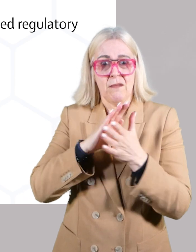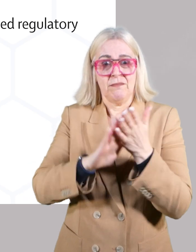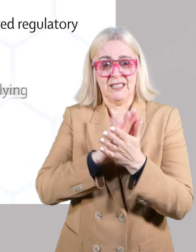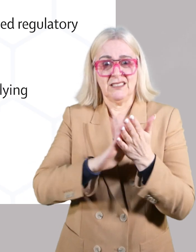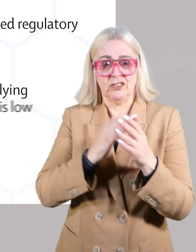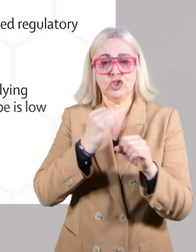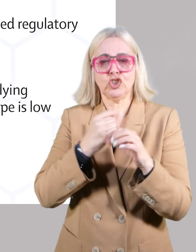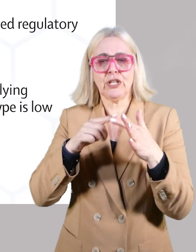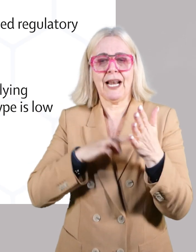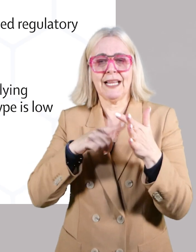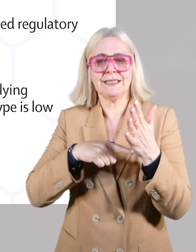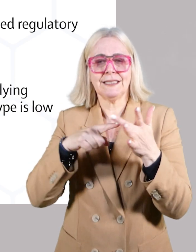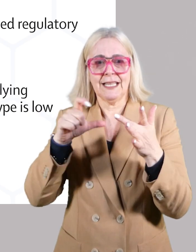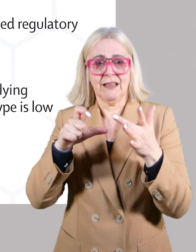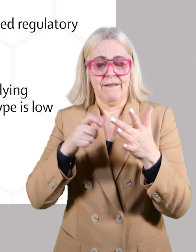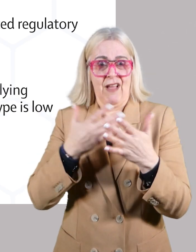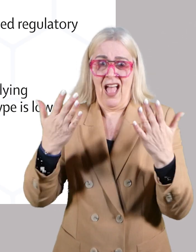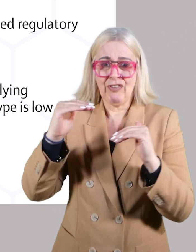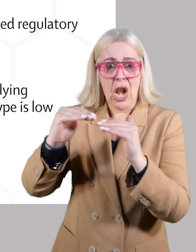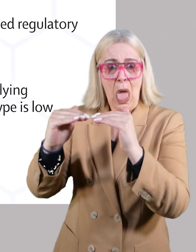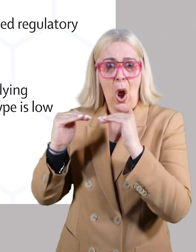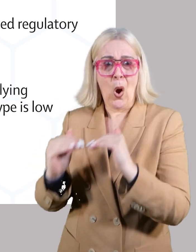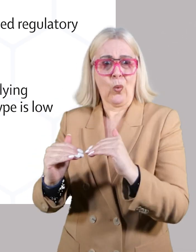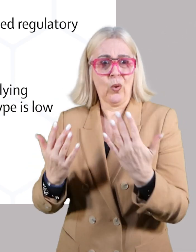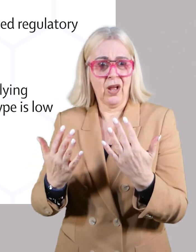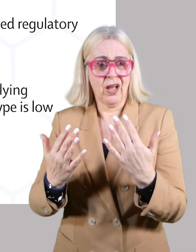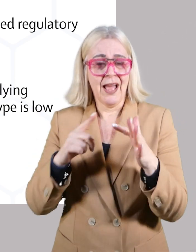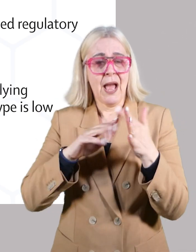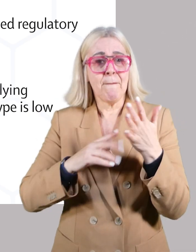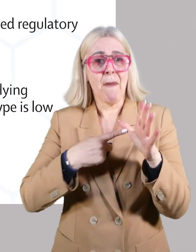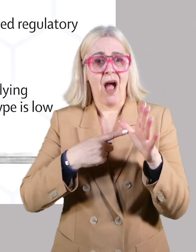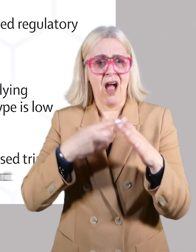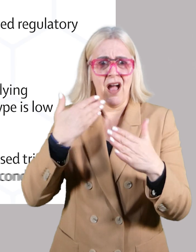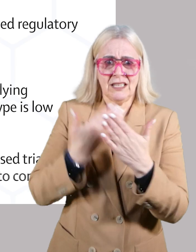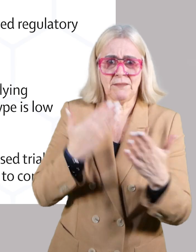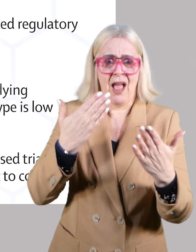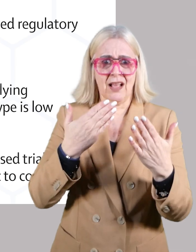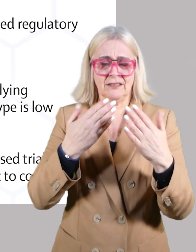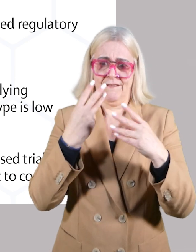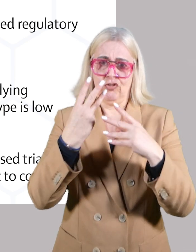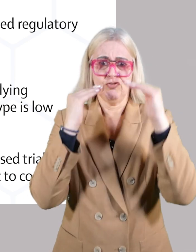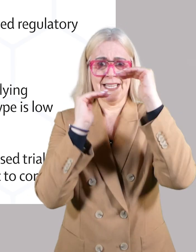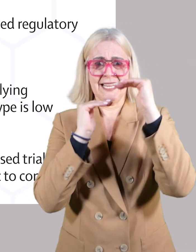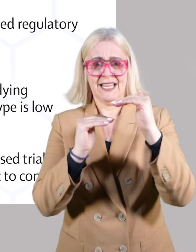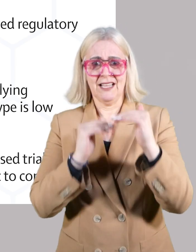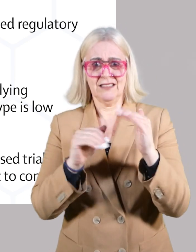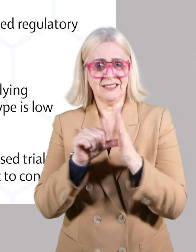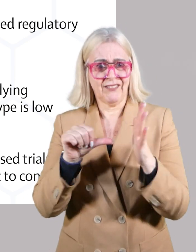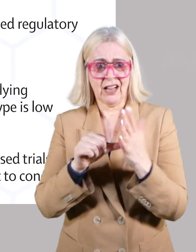but frequency of underlying predictive genotype is very low, randomising phase 3 trials may be demanded by EMA, but may